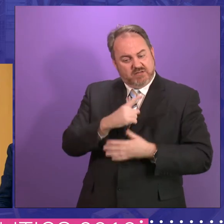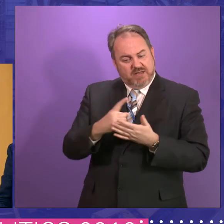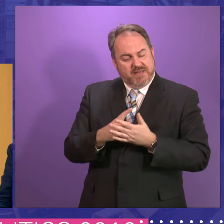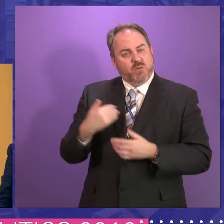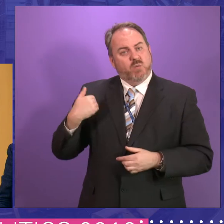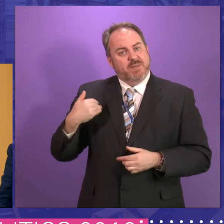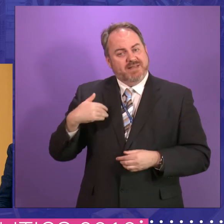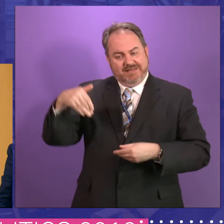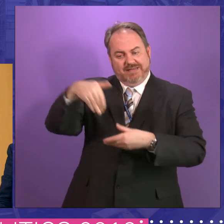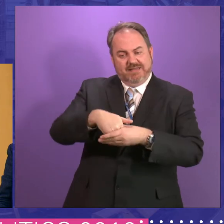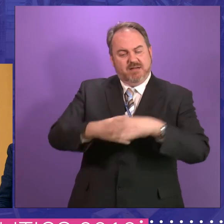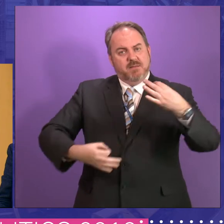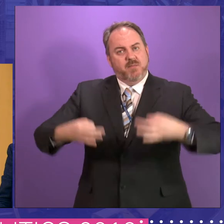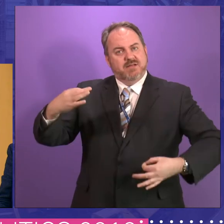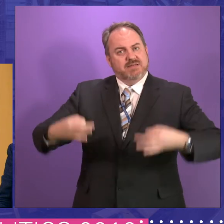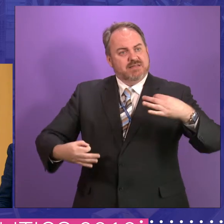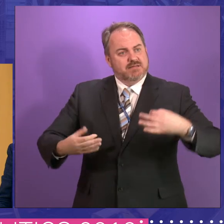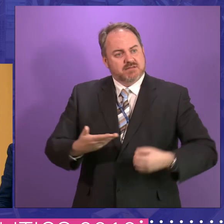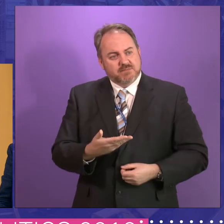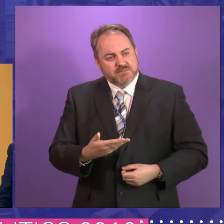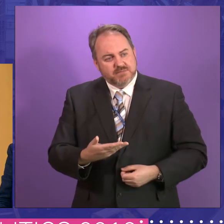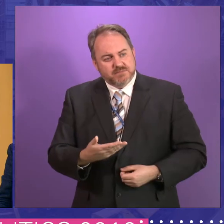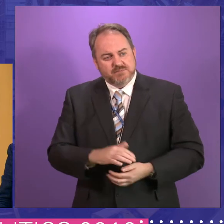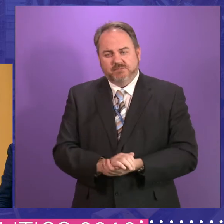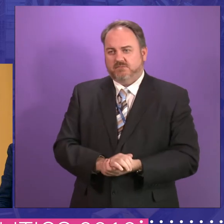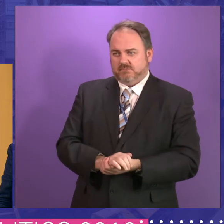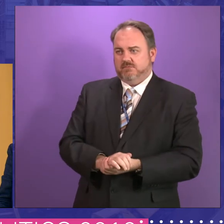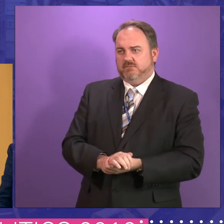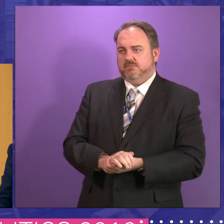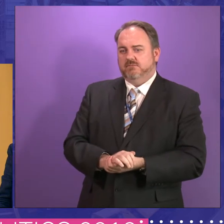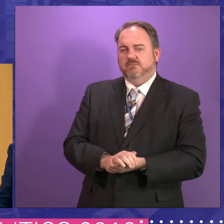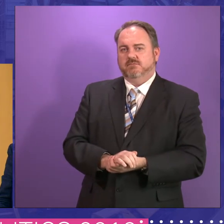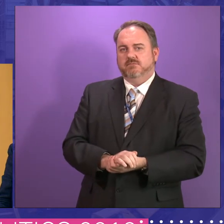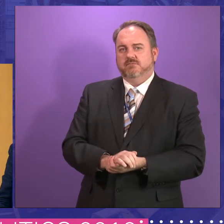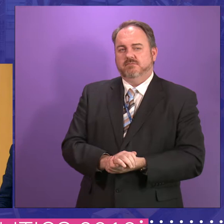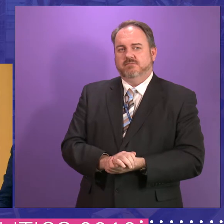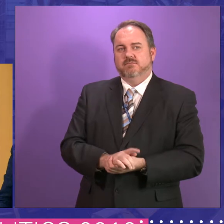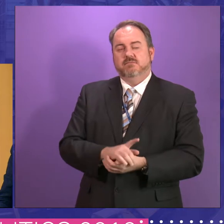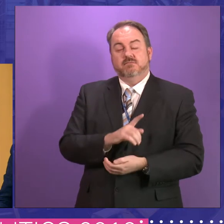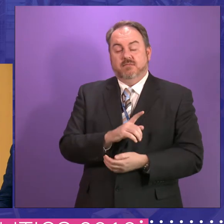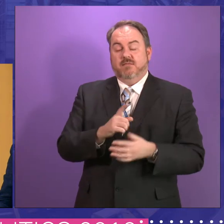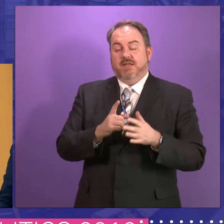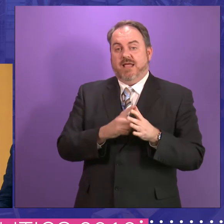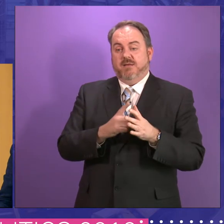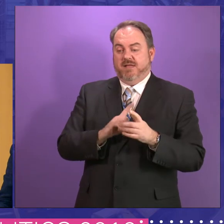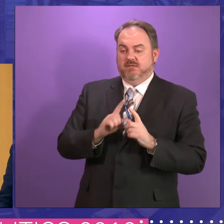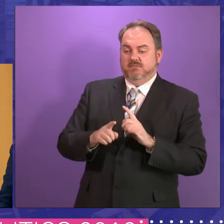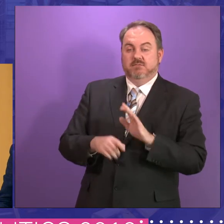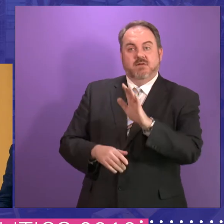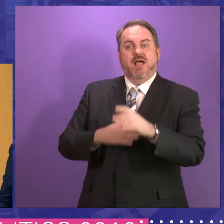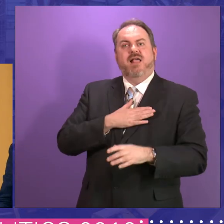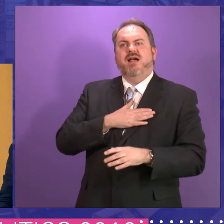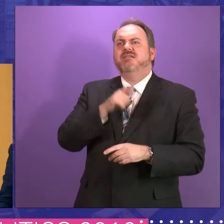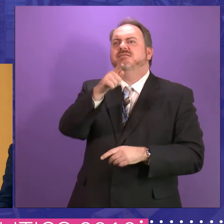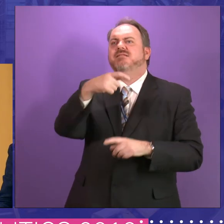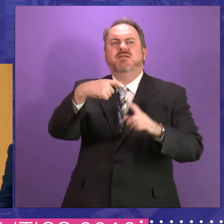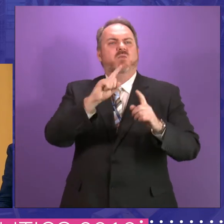or the couple of set-up questions from, clearly, from Jamie McGregor for you there, and then Robin. The one I liked best was from Kenny.